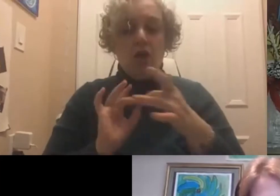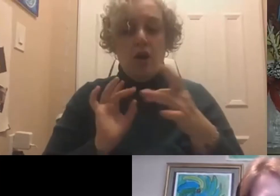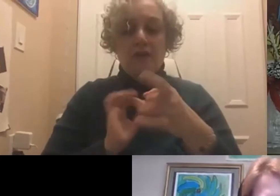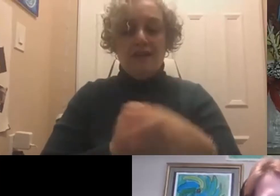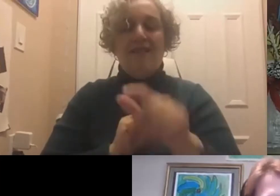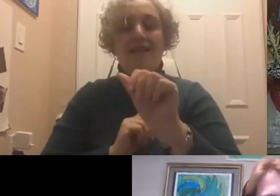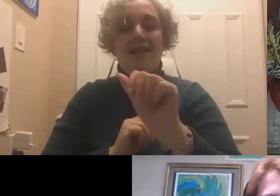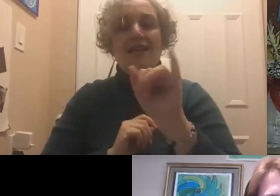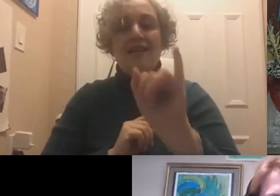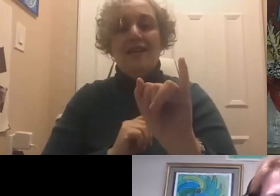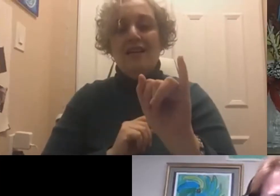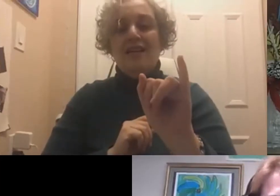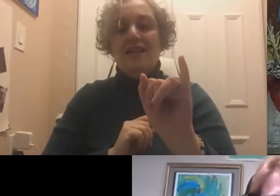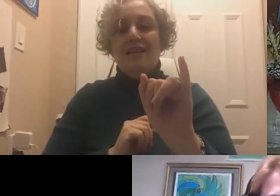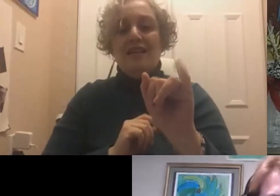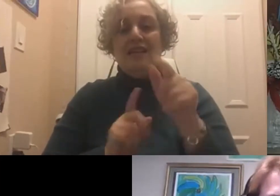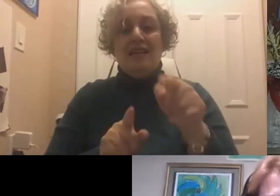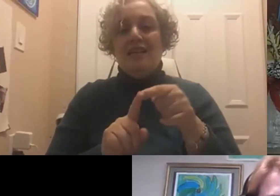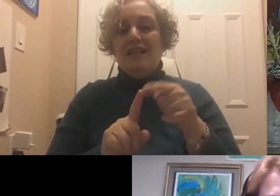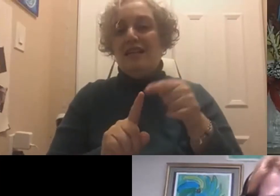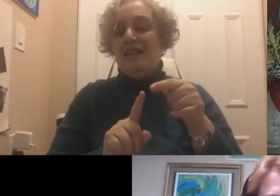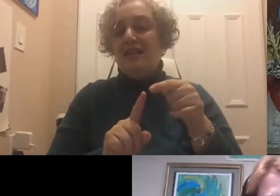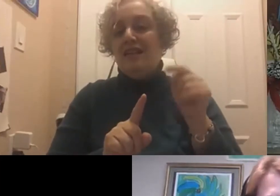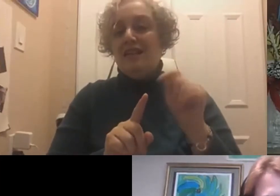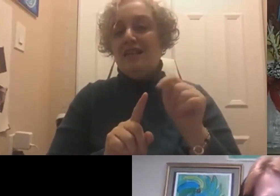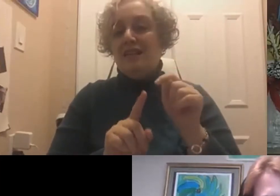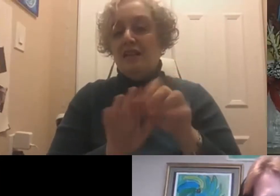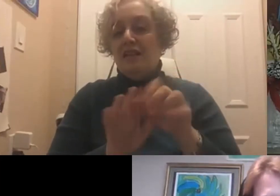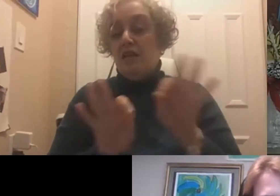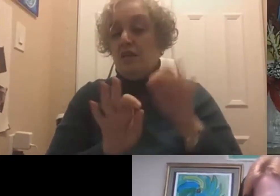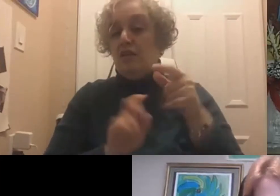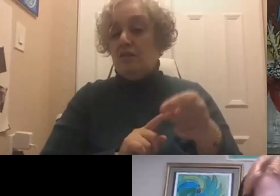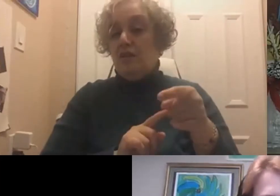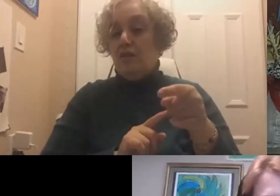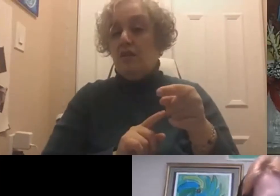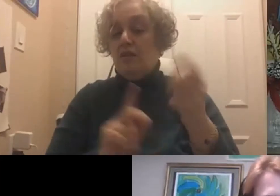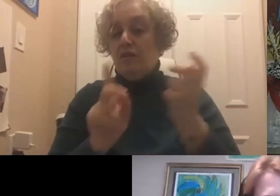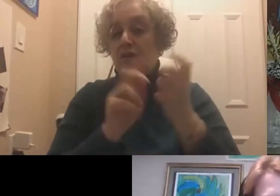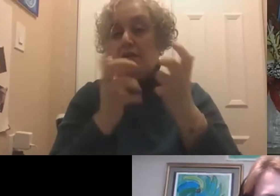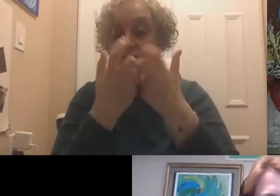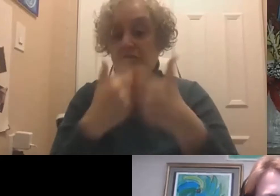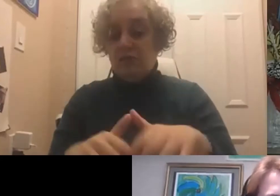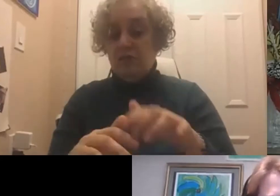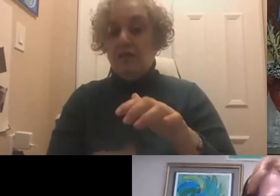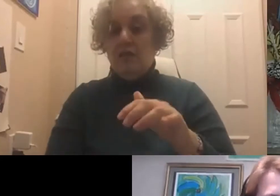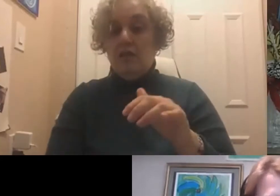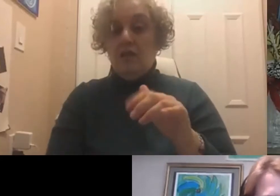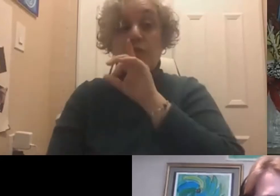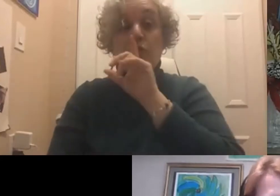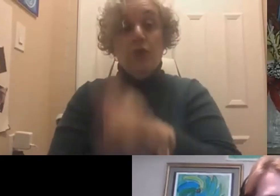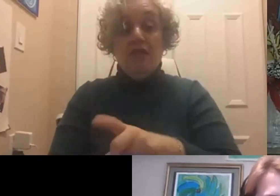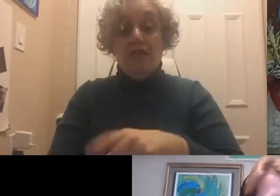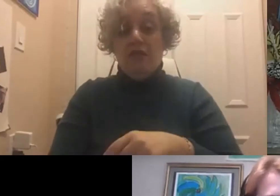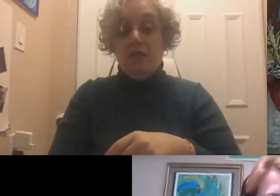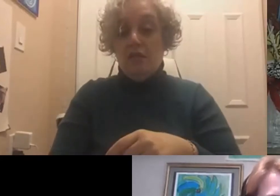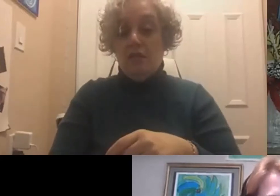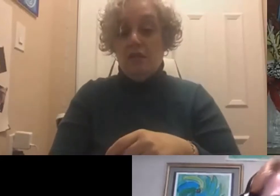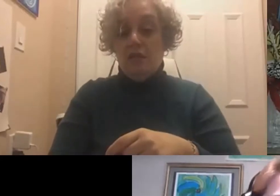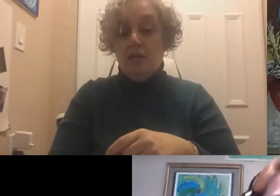the translation isn't very good with the right voice. That's real, right? I mean,